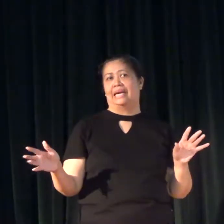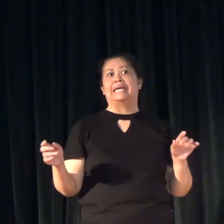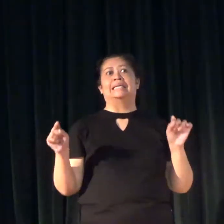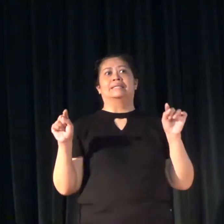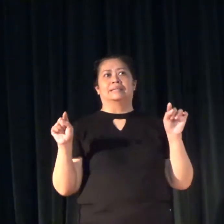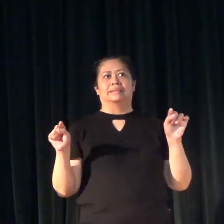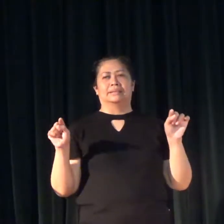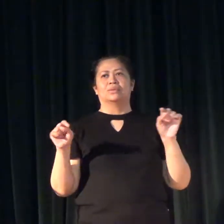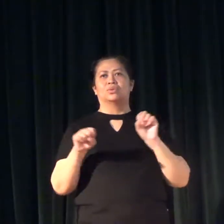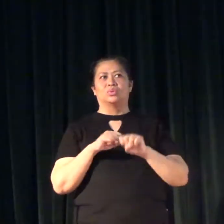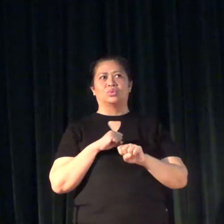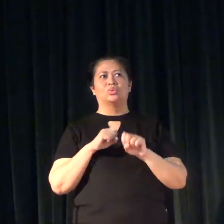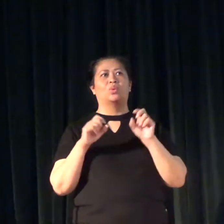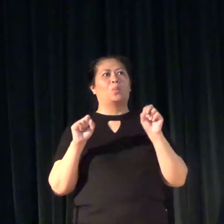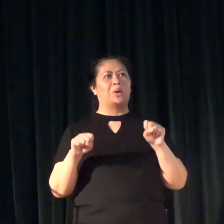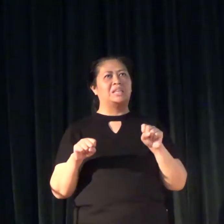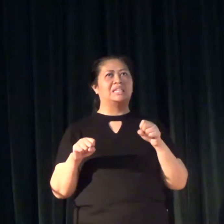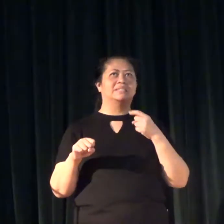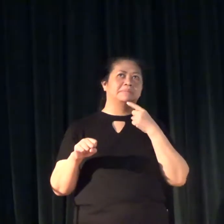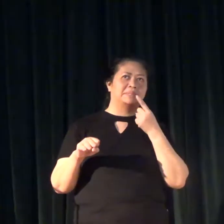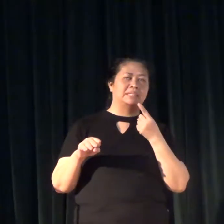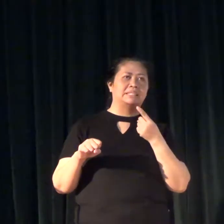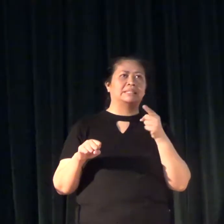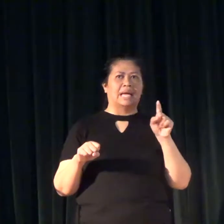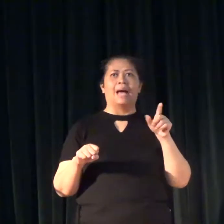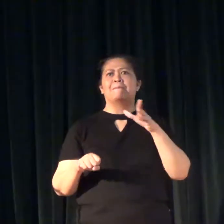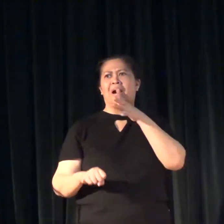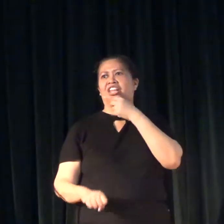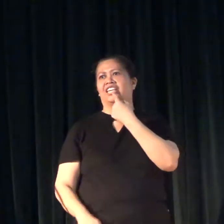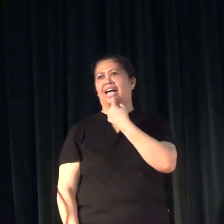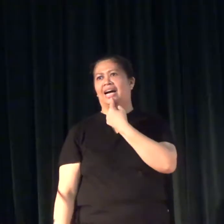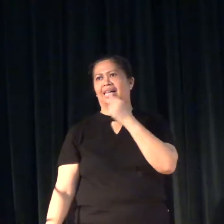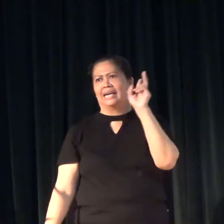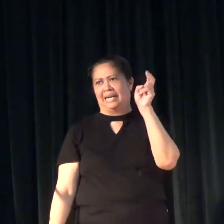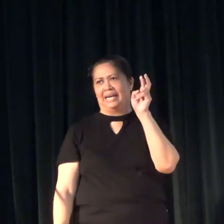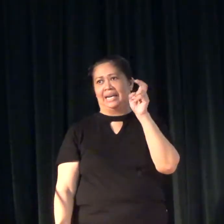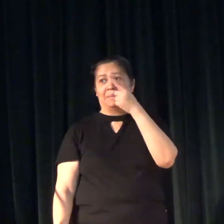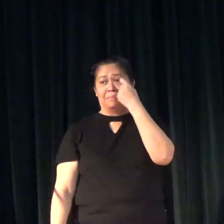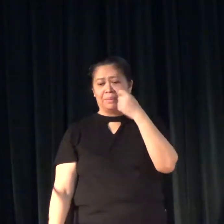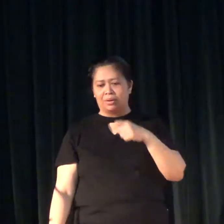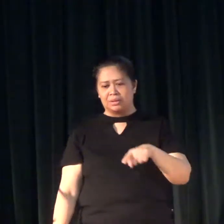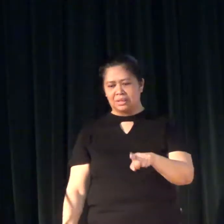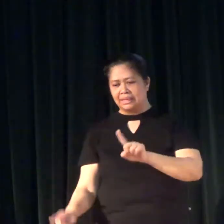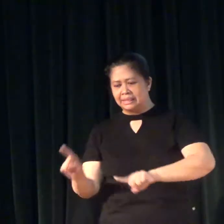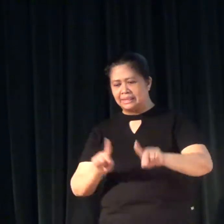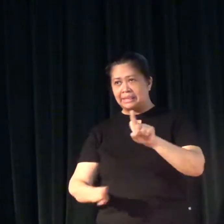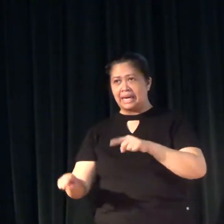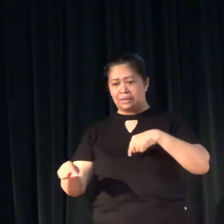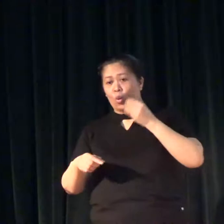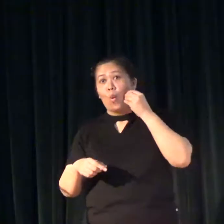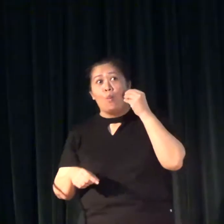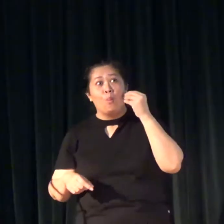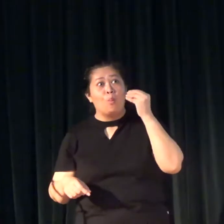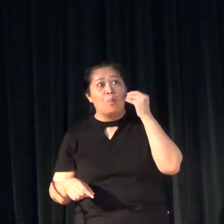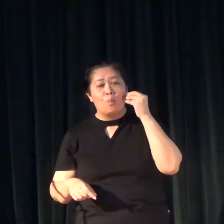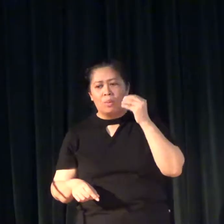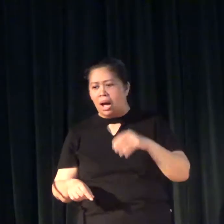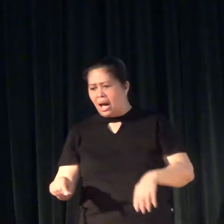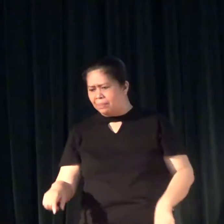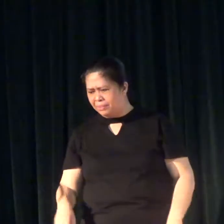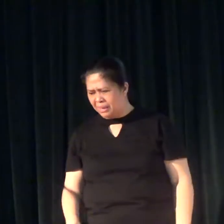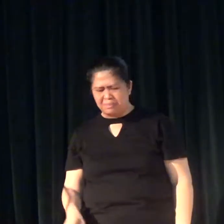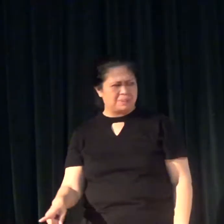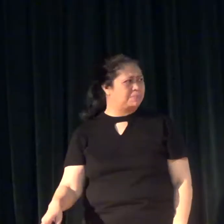Yun, kaya siya pwedeng sabihin na yun as mother tongue. Because the signs that we use at home